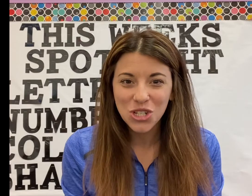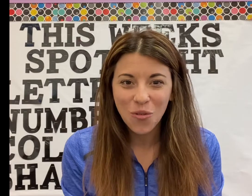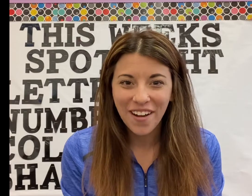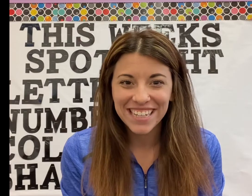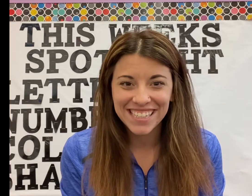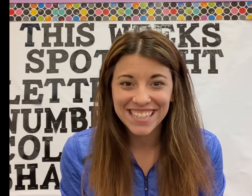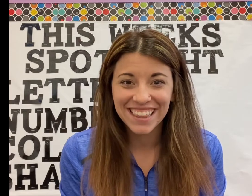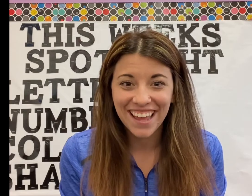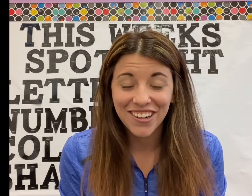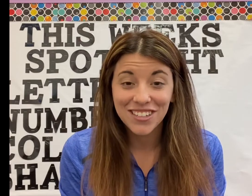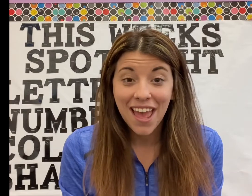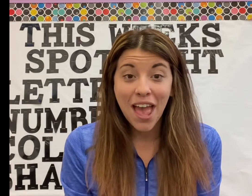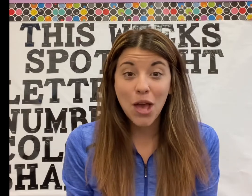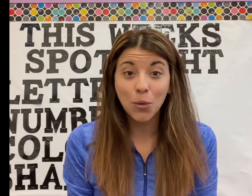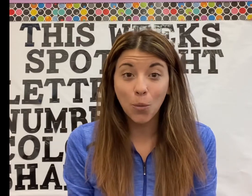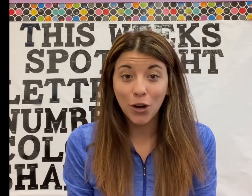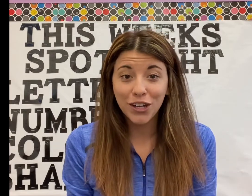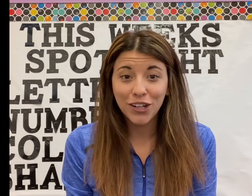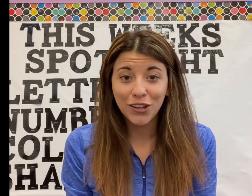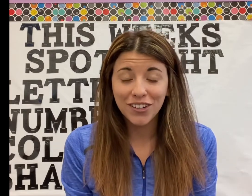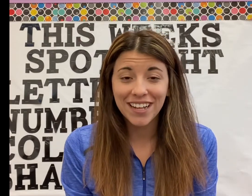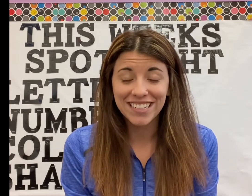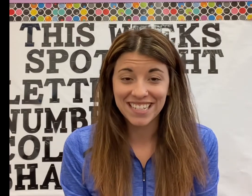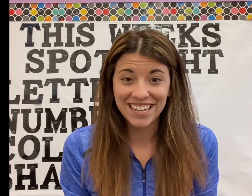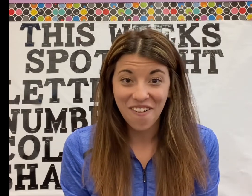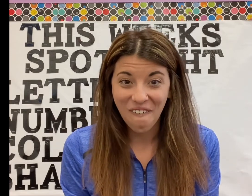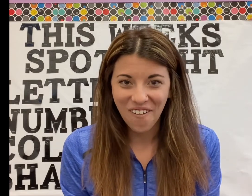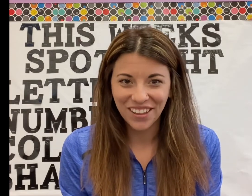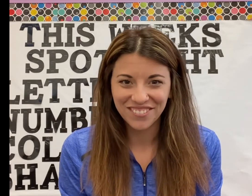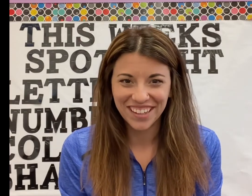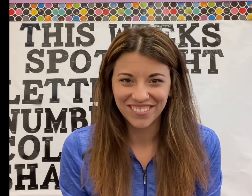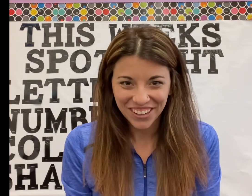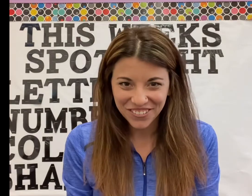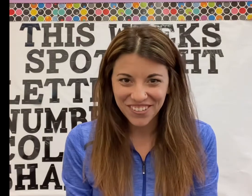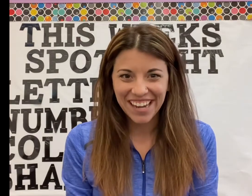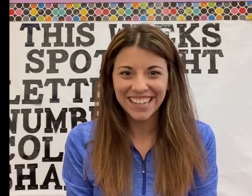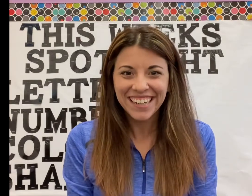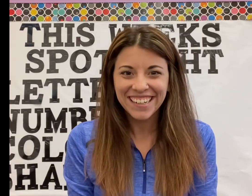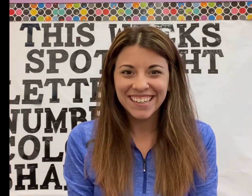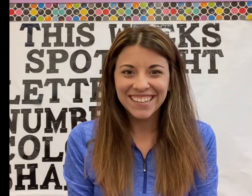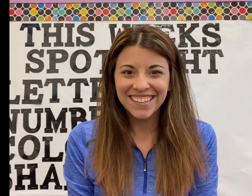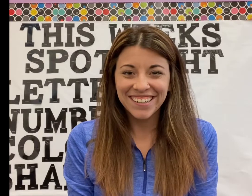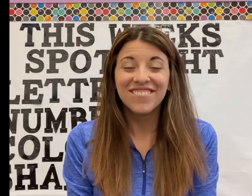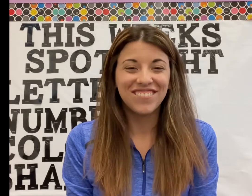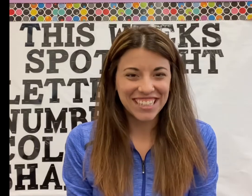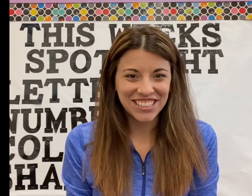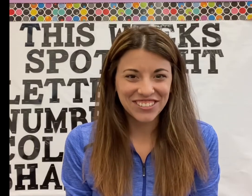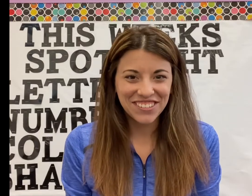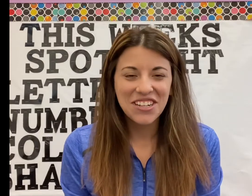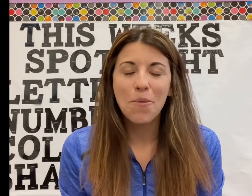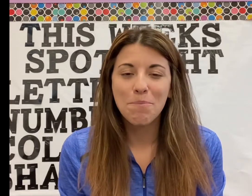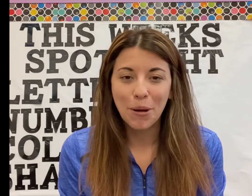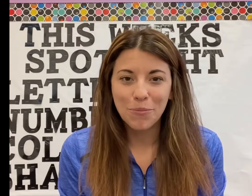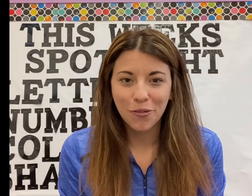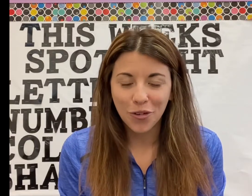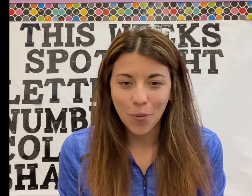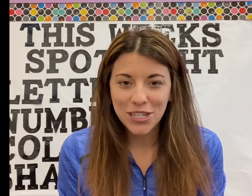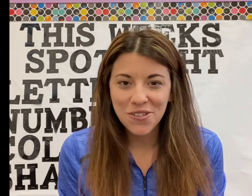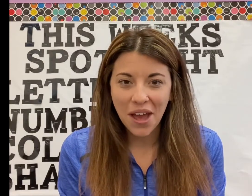26 letters and we're gonna learn how to sign all of them. Are you ready? Me too. But before we do that,